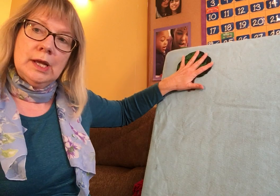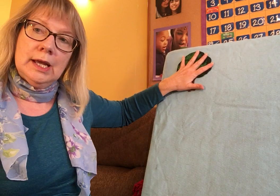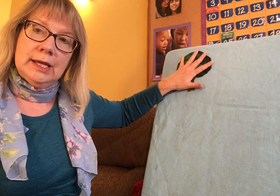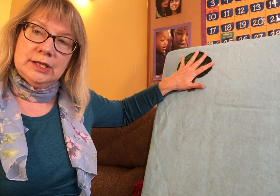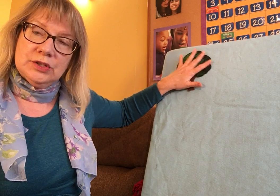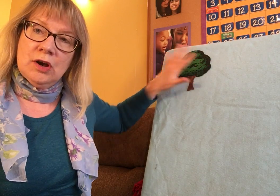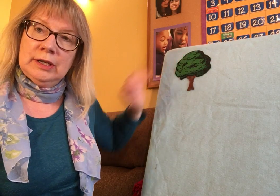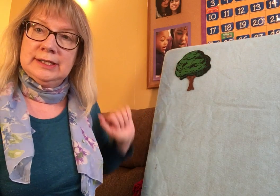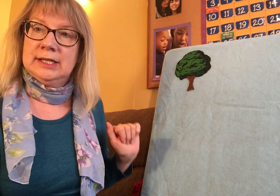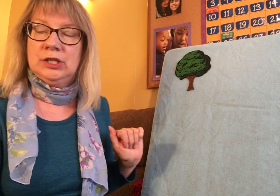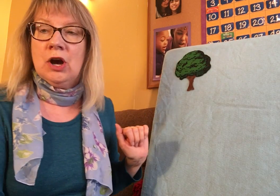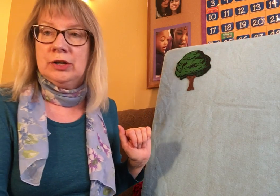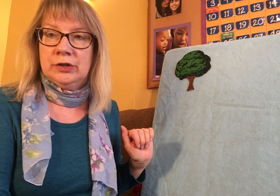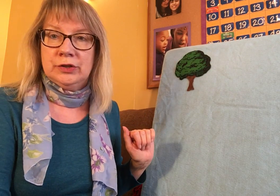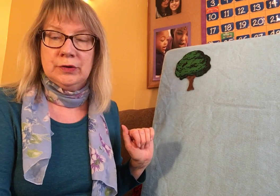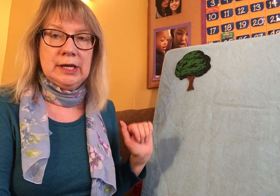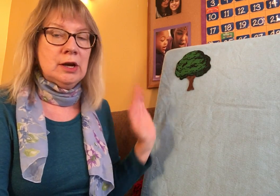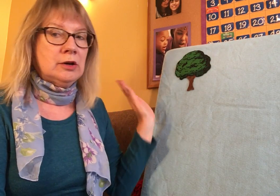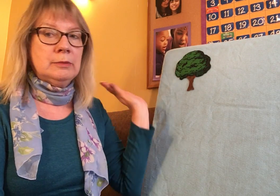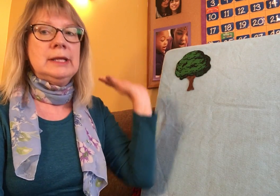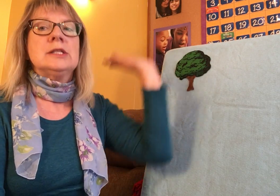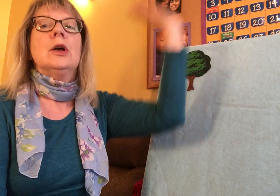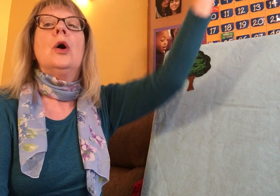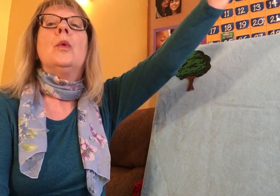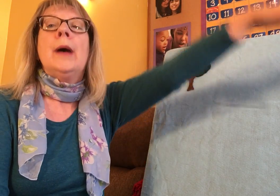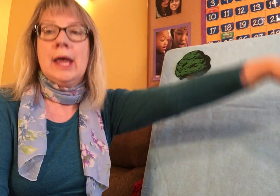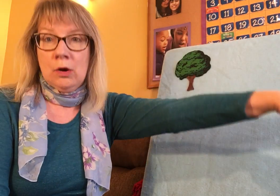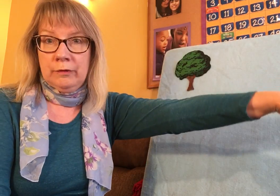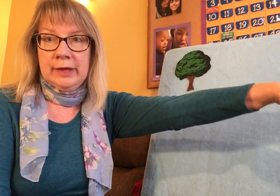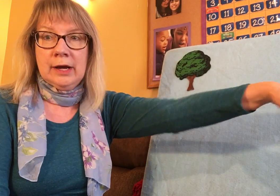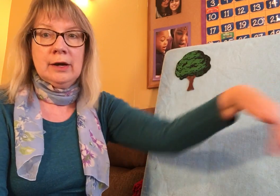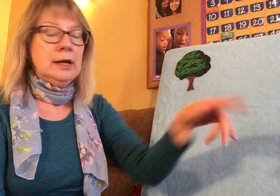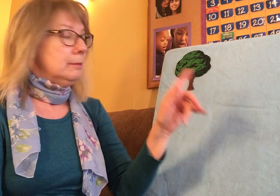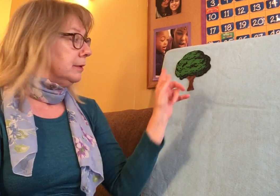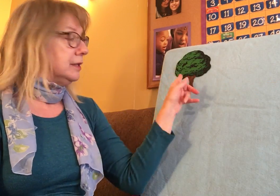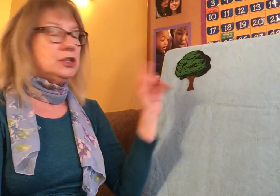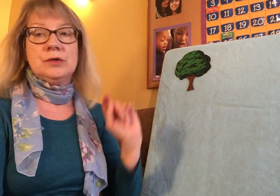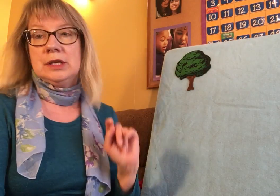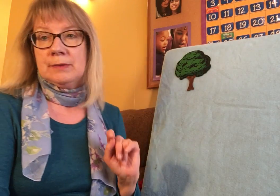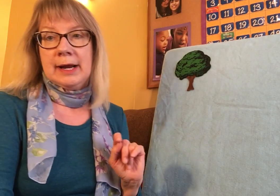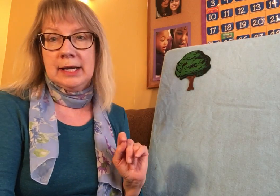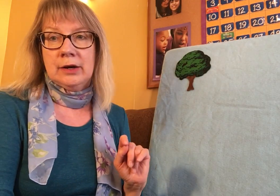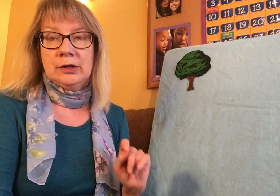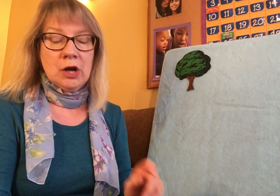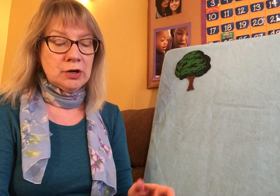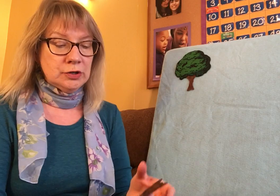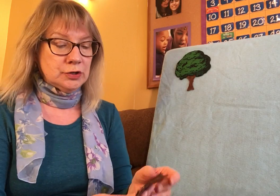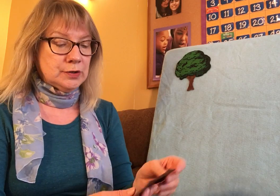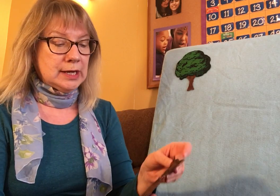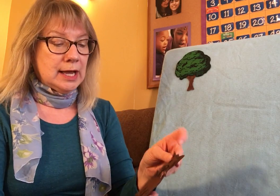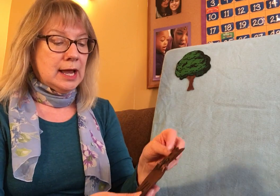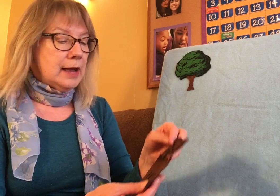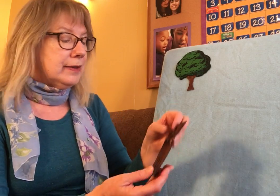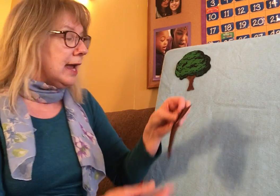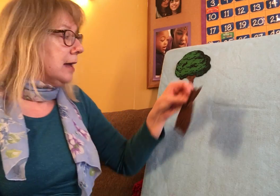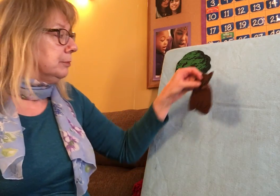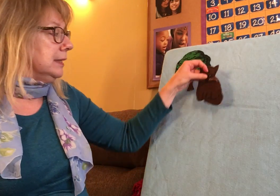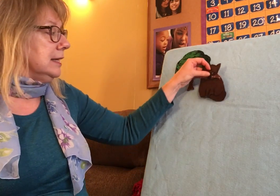In the song it says yonder tree. Yonder means way over there. But this tree is right here. Yonder tree. And the cat pleased